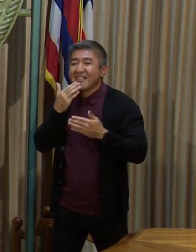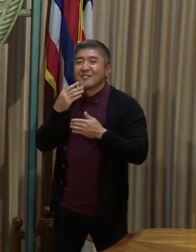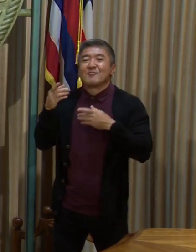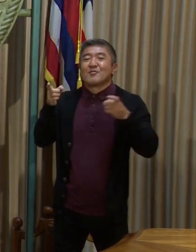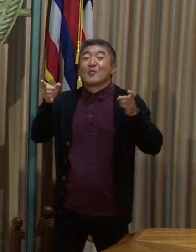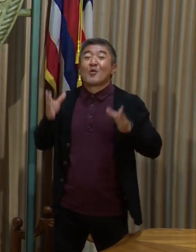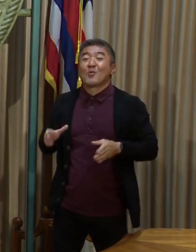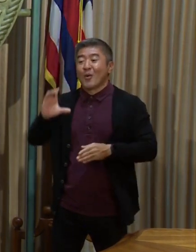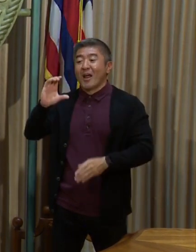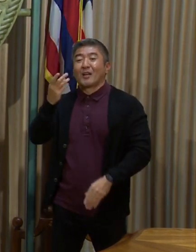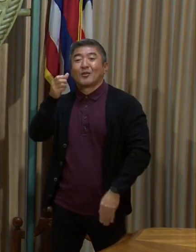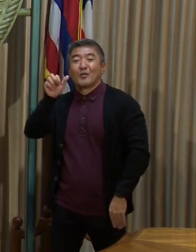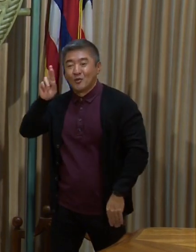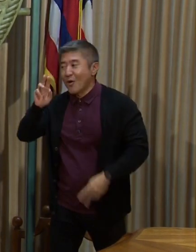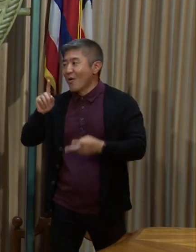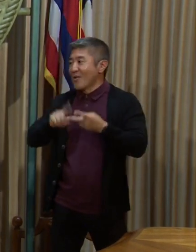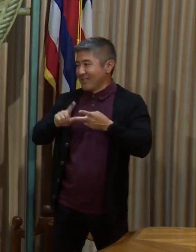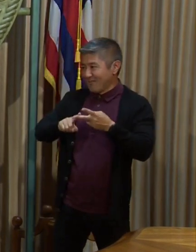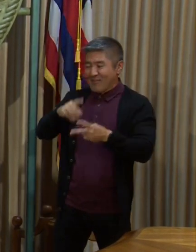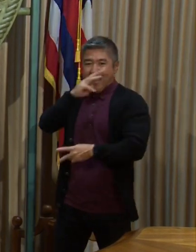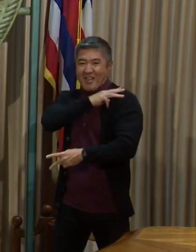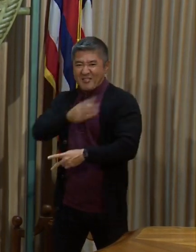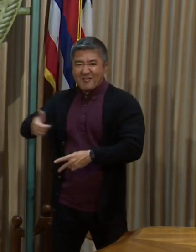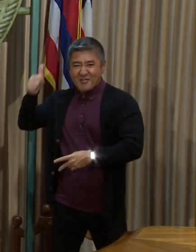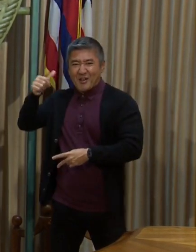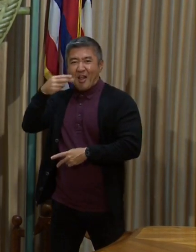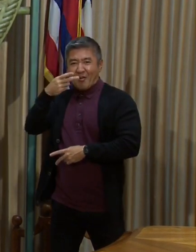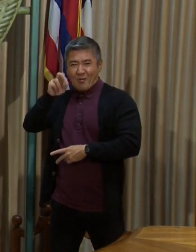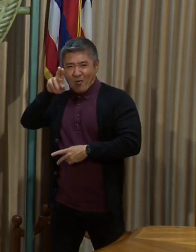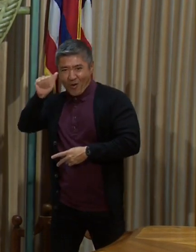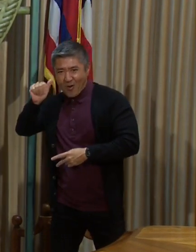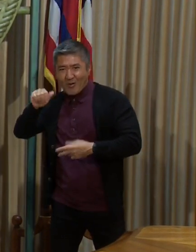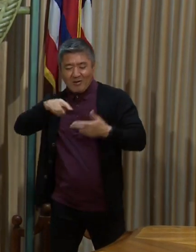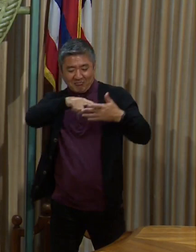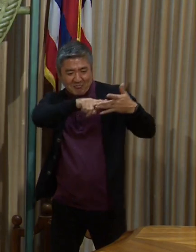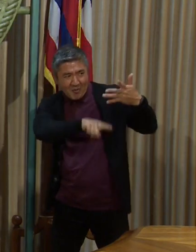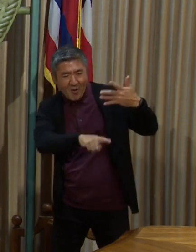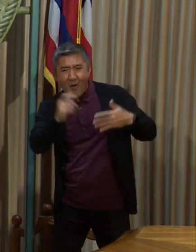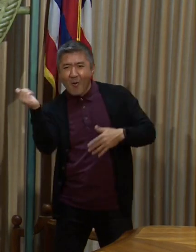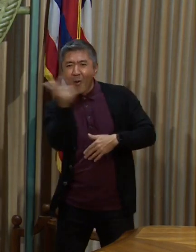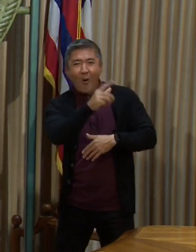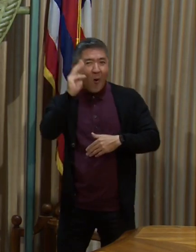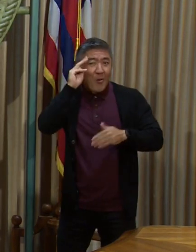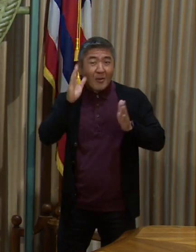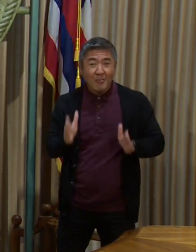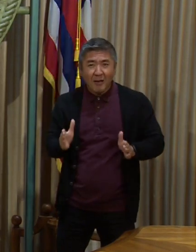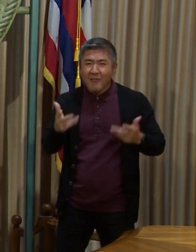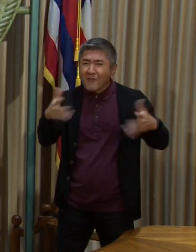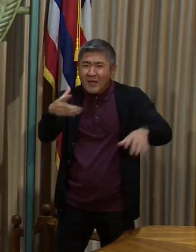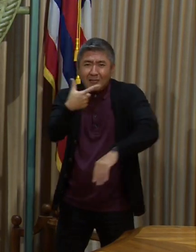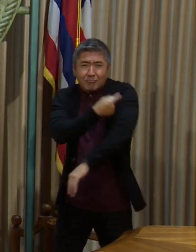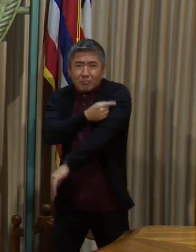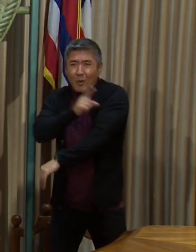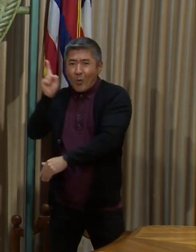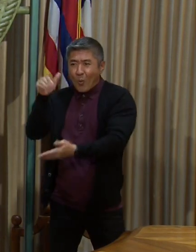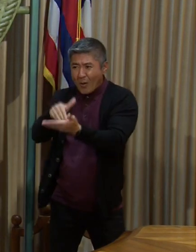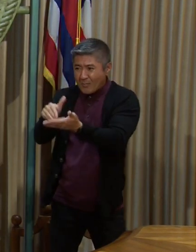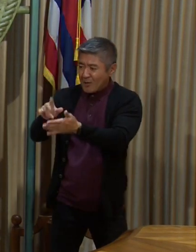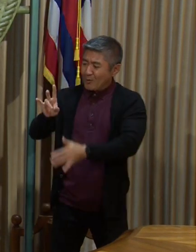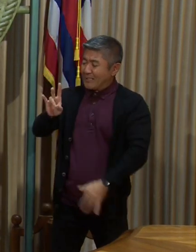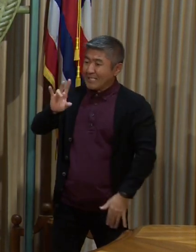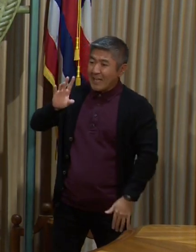to Libby, who's done a great job, and General Horace's team, and all of the mayors in each of the counties, we have now delivered 1,076